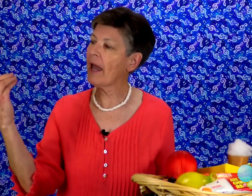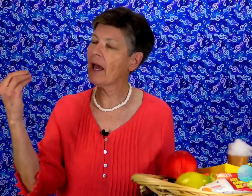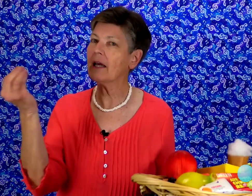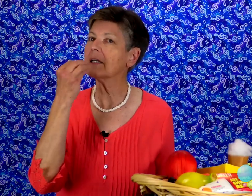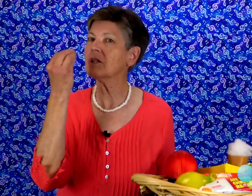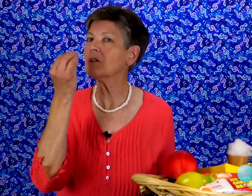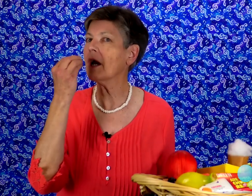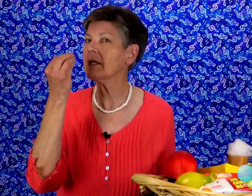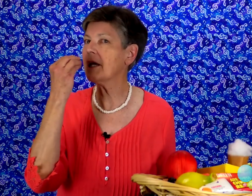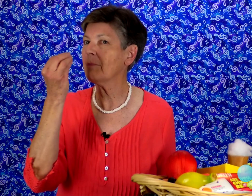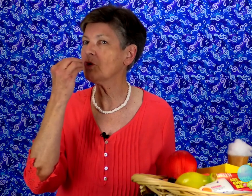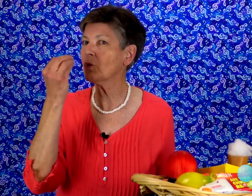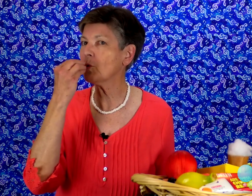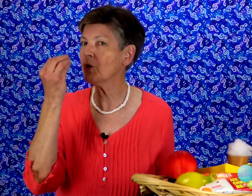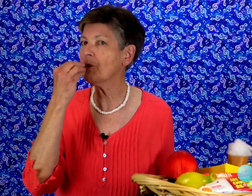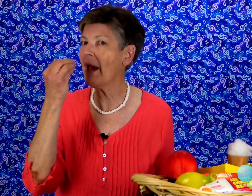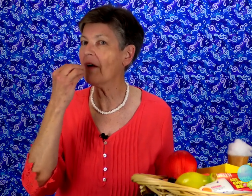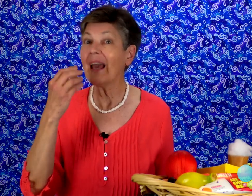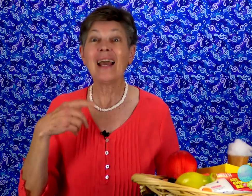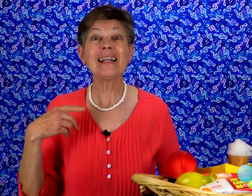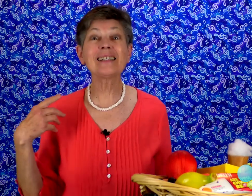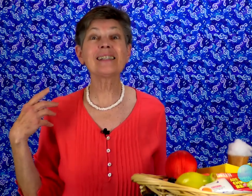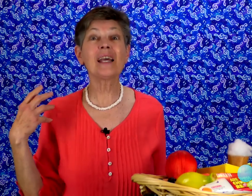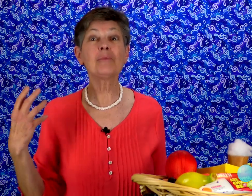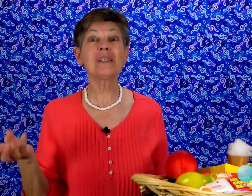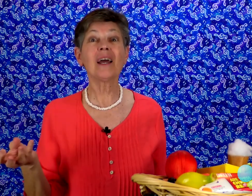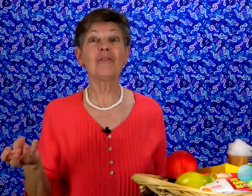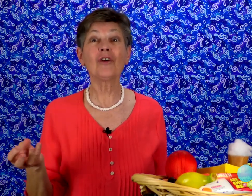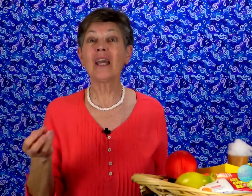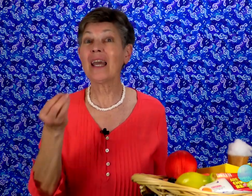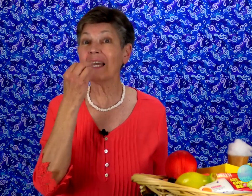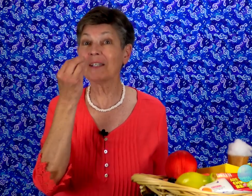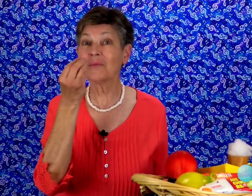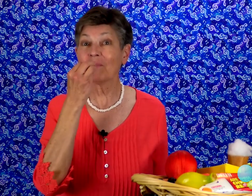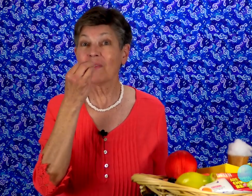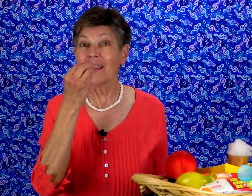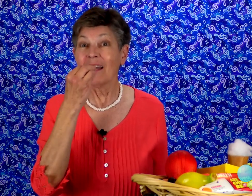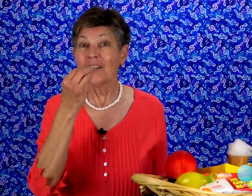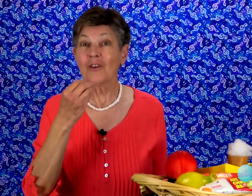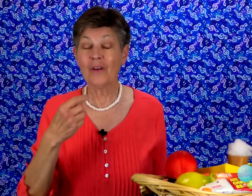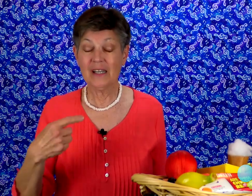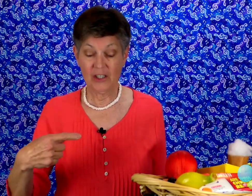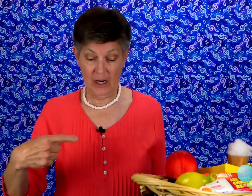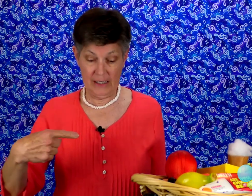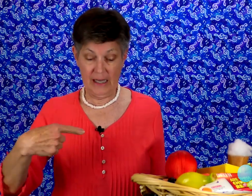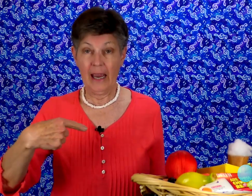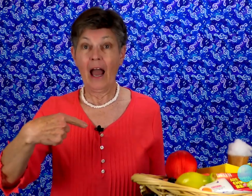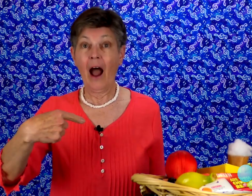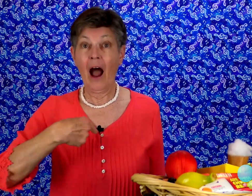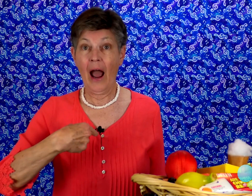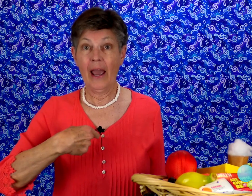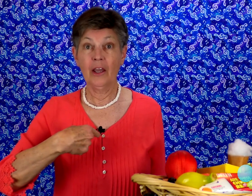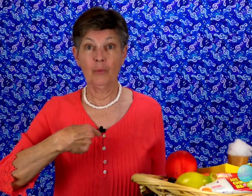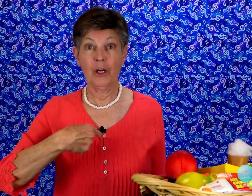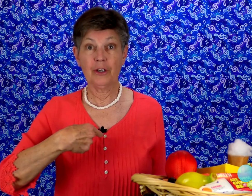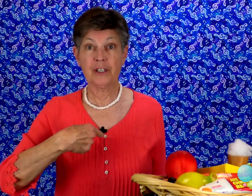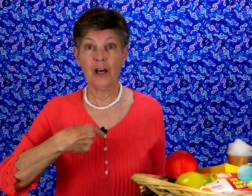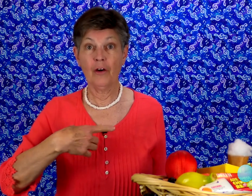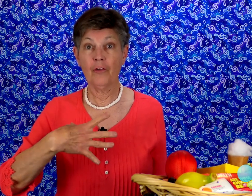hand like this and kind of tap toward your mouth. It's the same sign for eat. So in this song it's like I, you point to yourself.